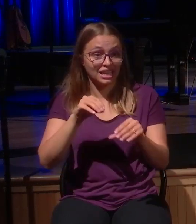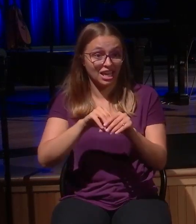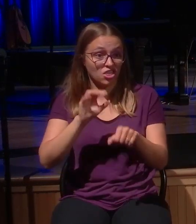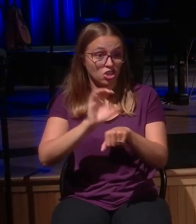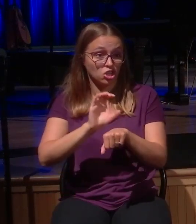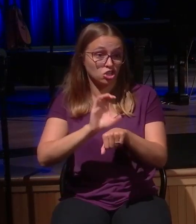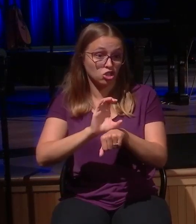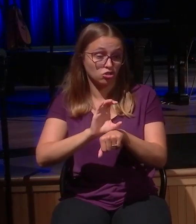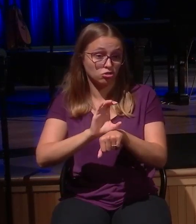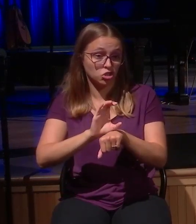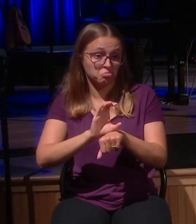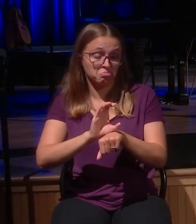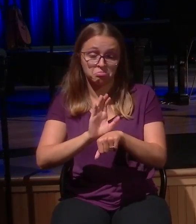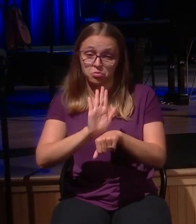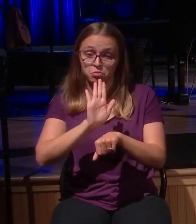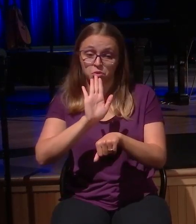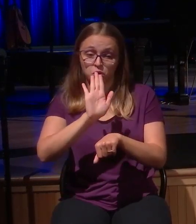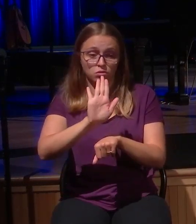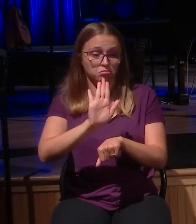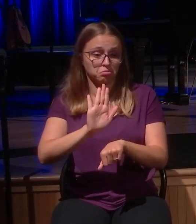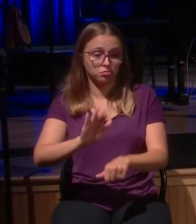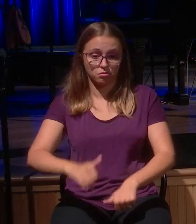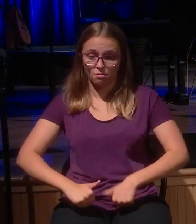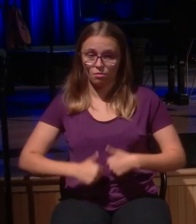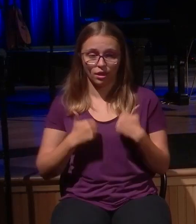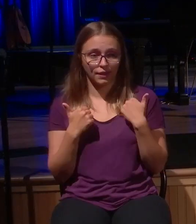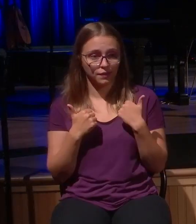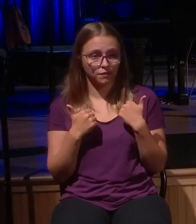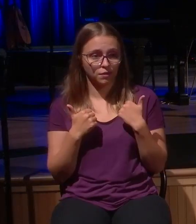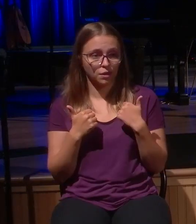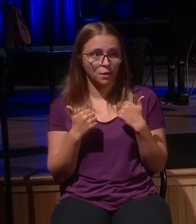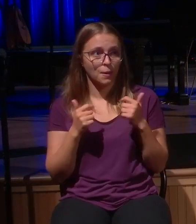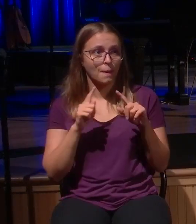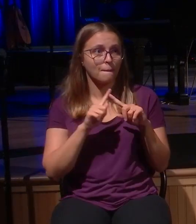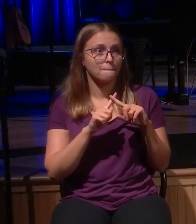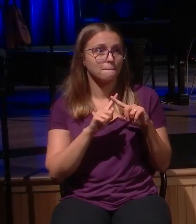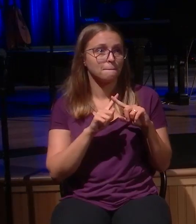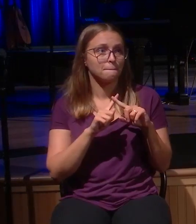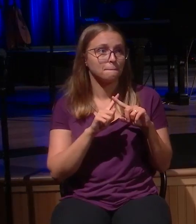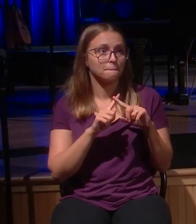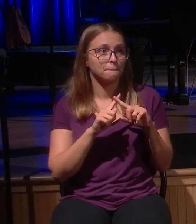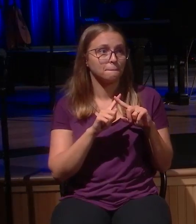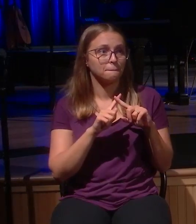there lurks in your heart an echo of the elder brother.